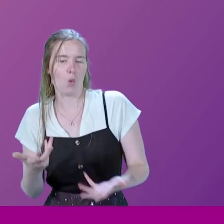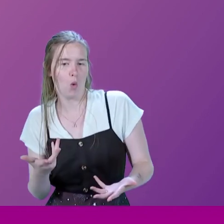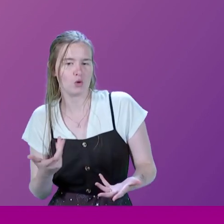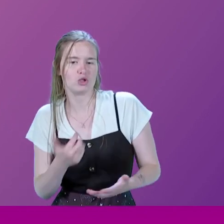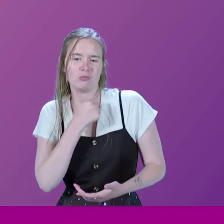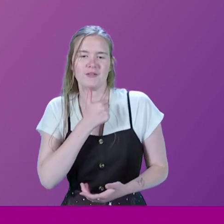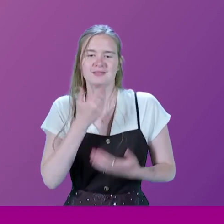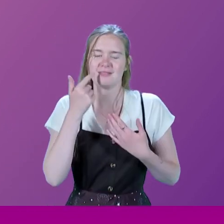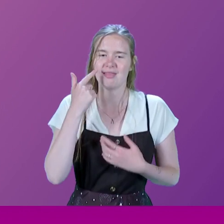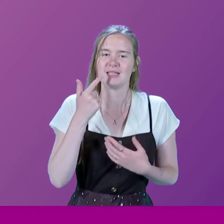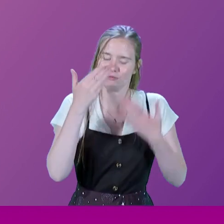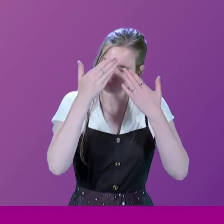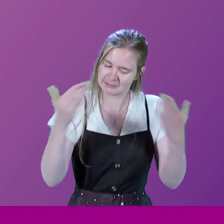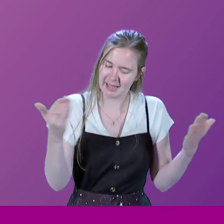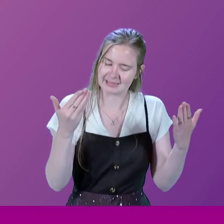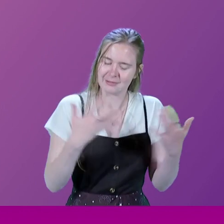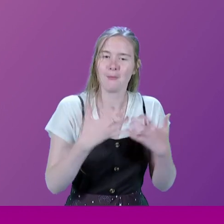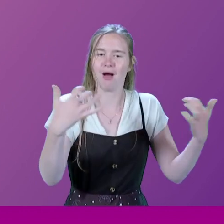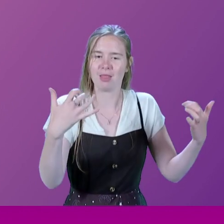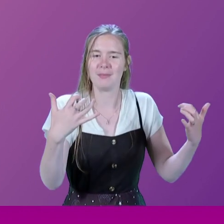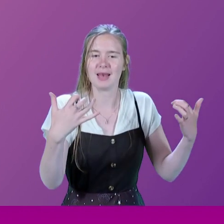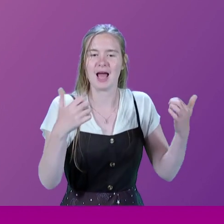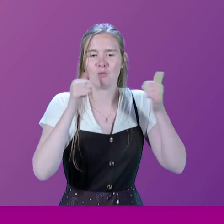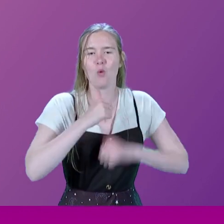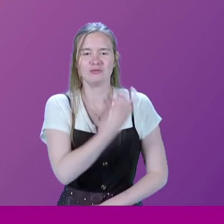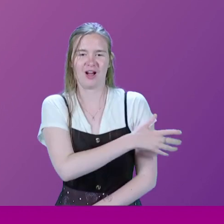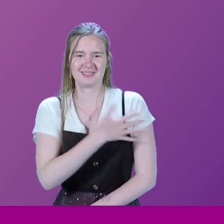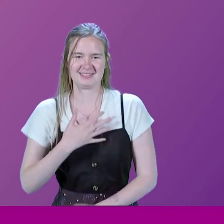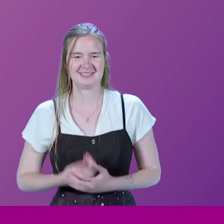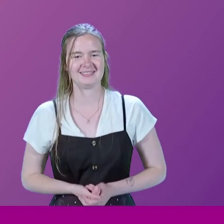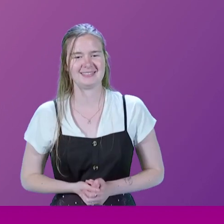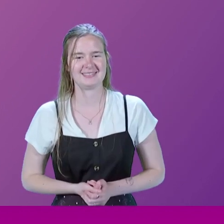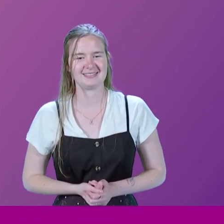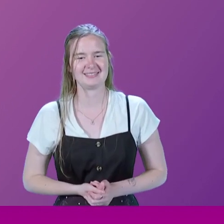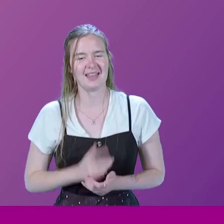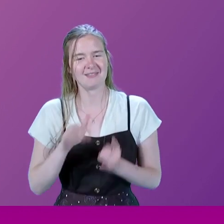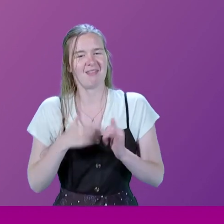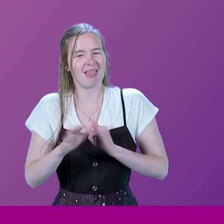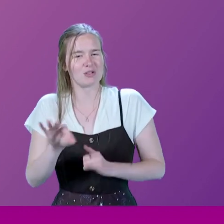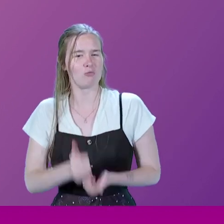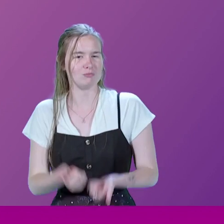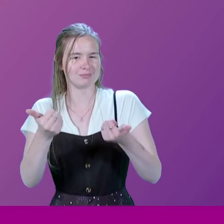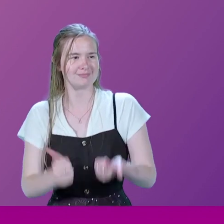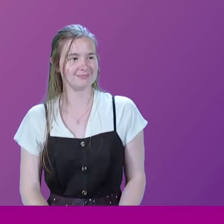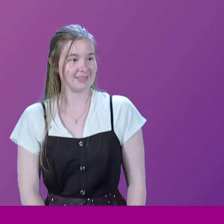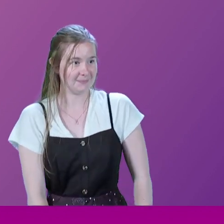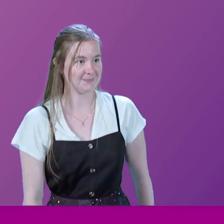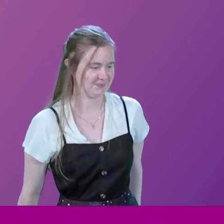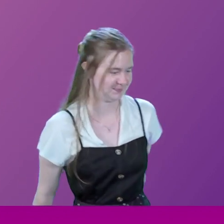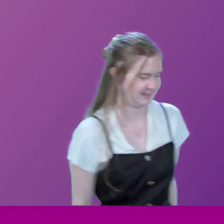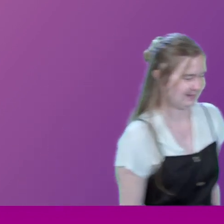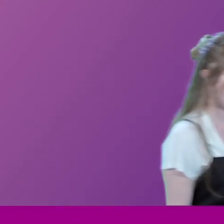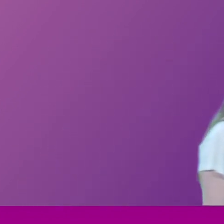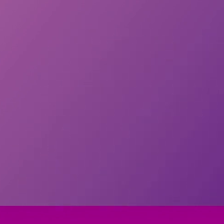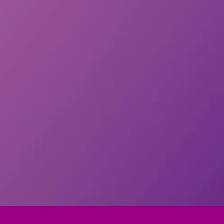that out of respect for being in the Scottish Parliament today, I've worn tartan. Well, I think we'll take the latter. Thank you. The lady right at the back in the